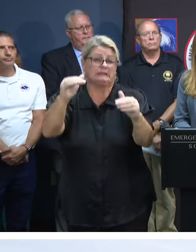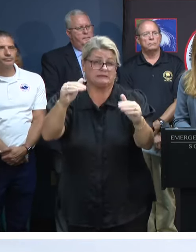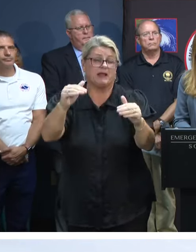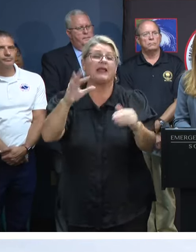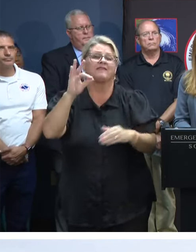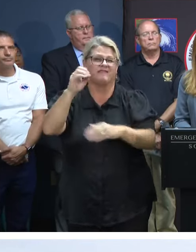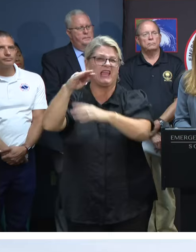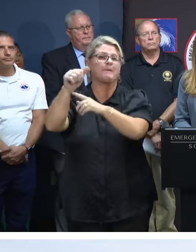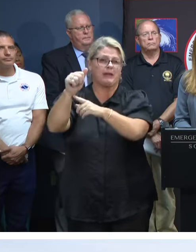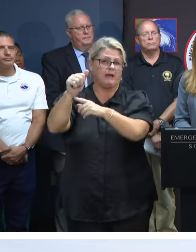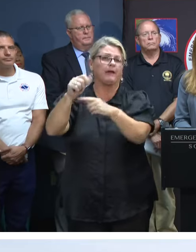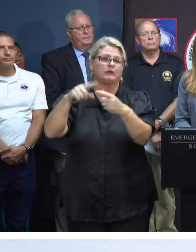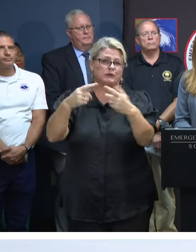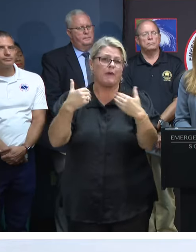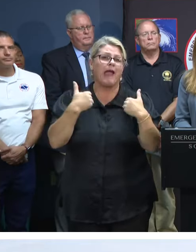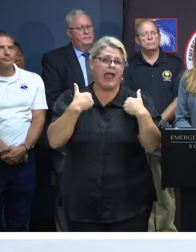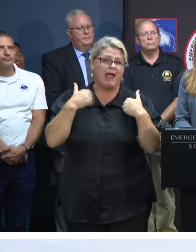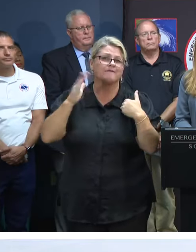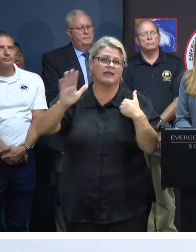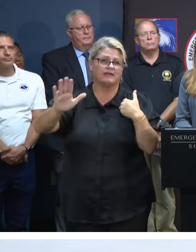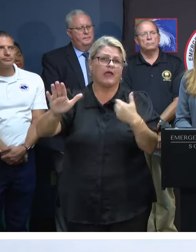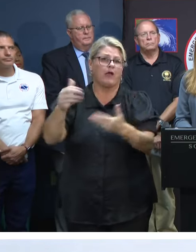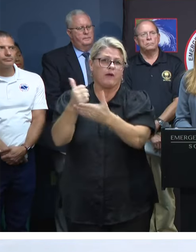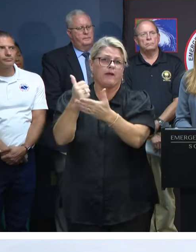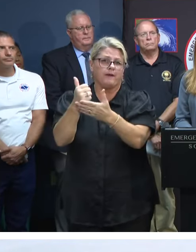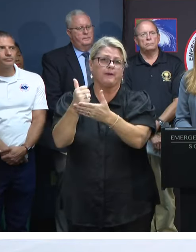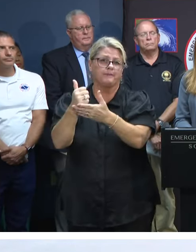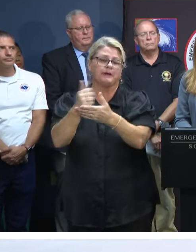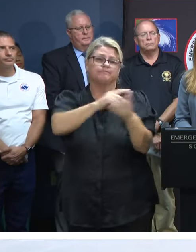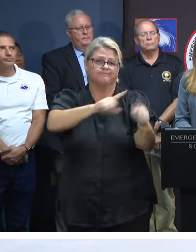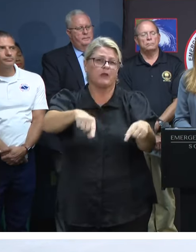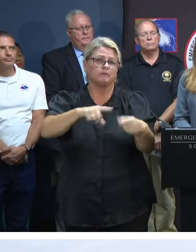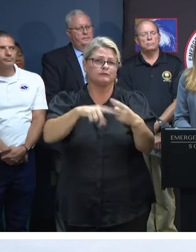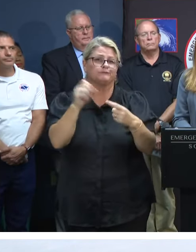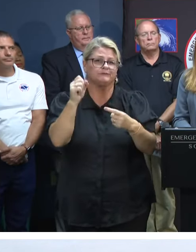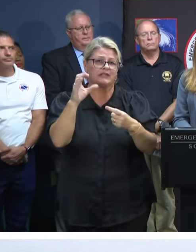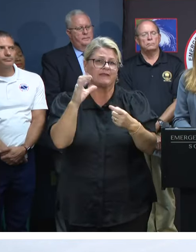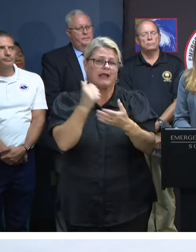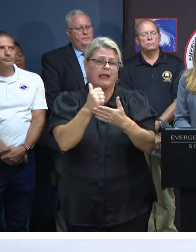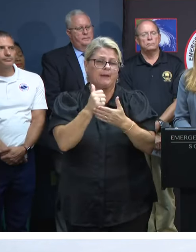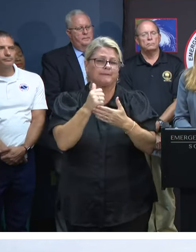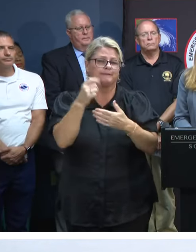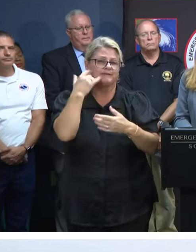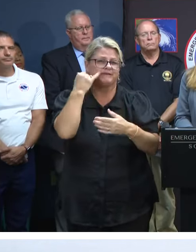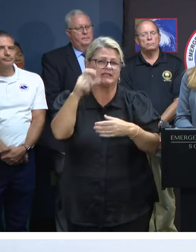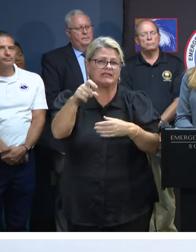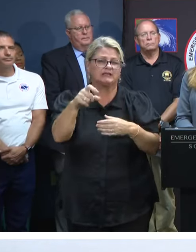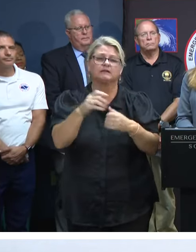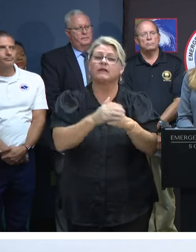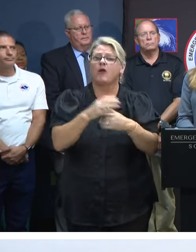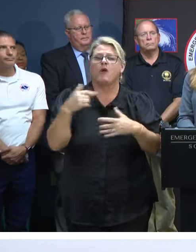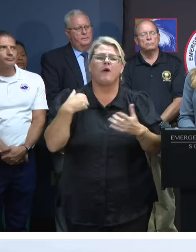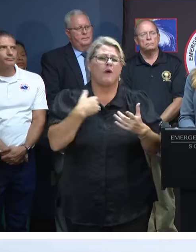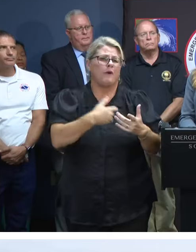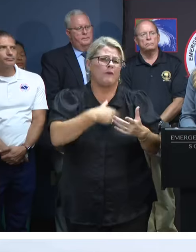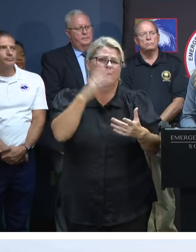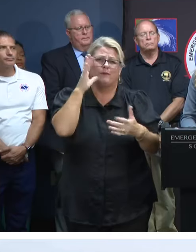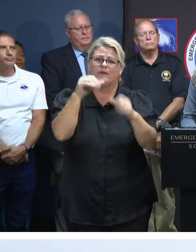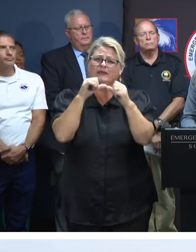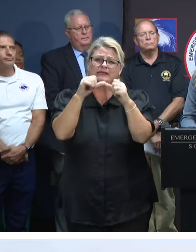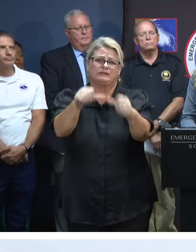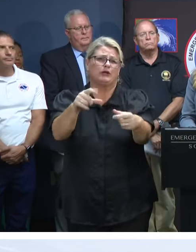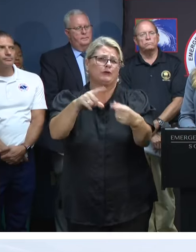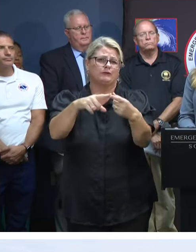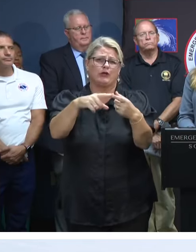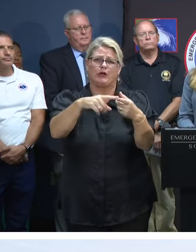FEMA dedicate some of those resources to South Carolina's response needs. All this is to say that we continue to assess